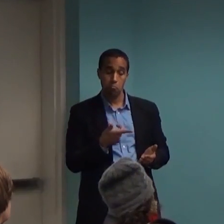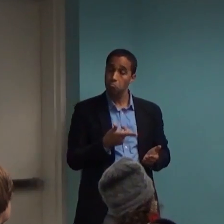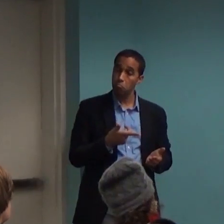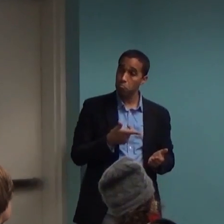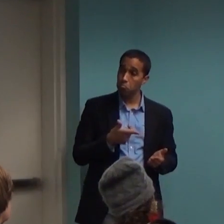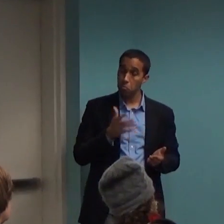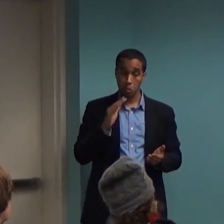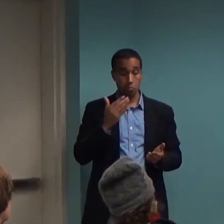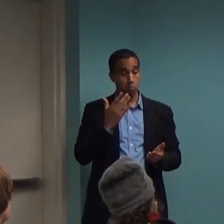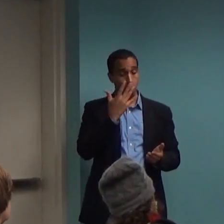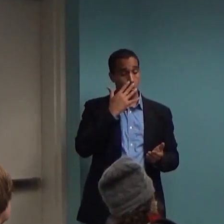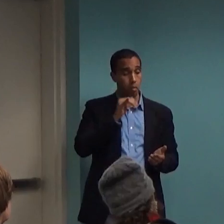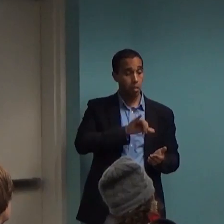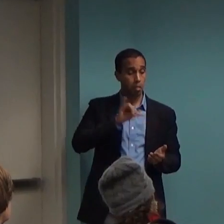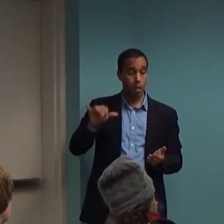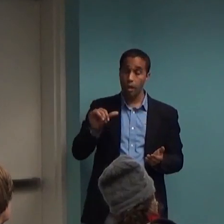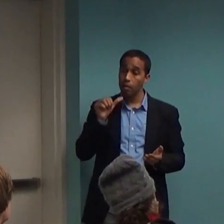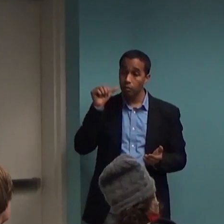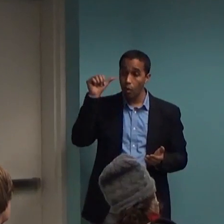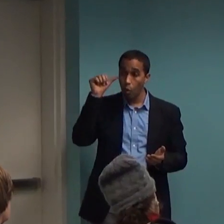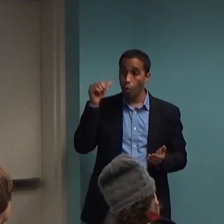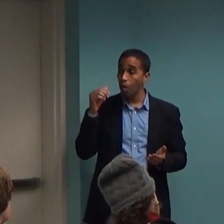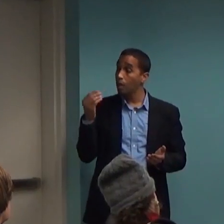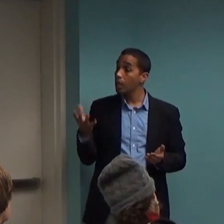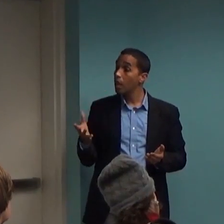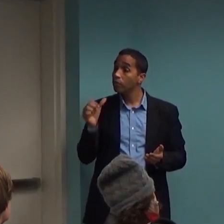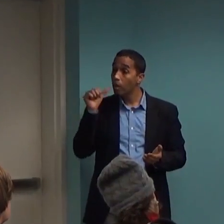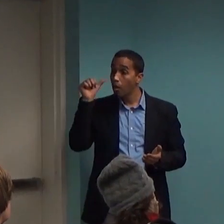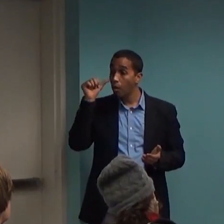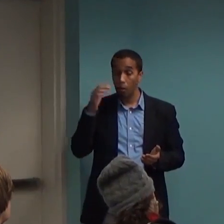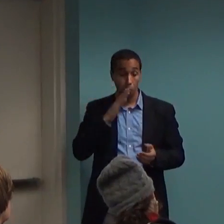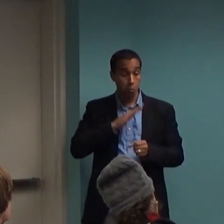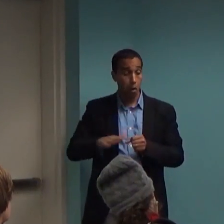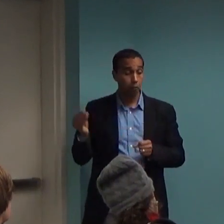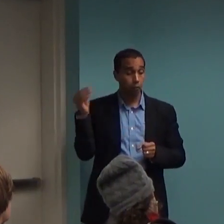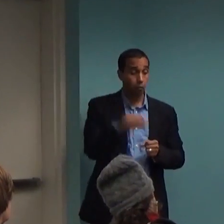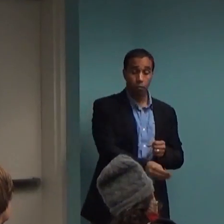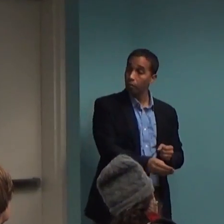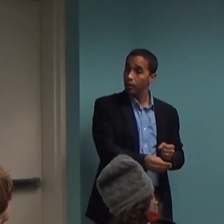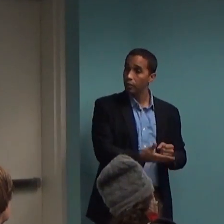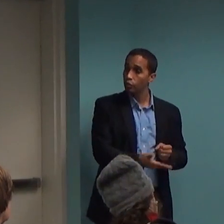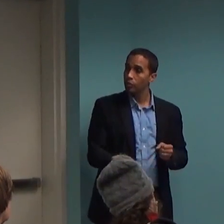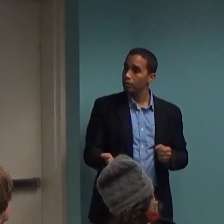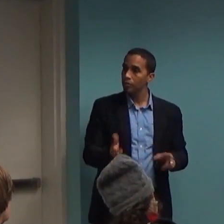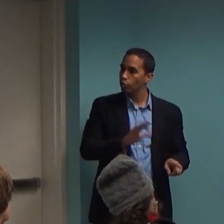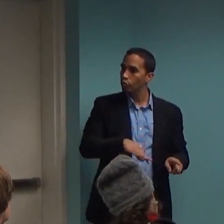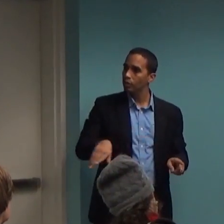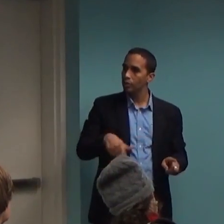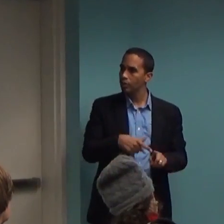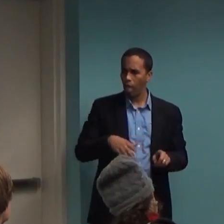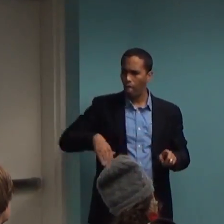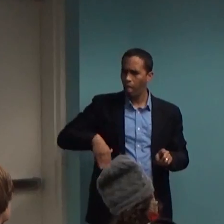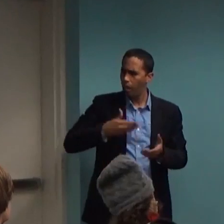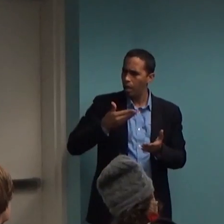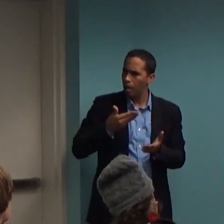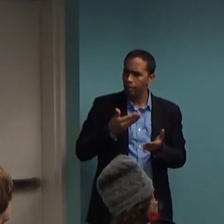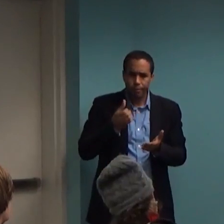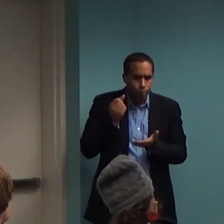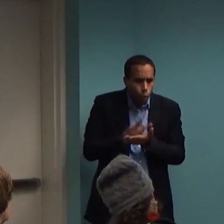happens in adults. And so, medications might get utilized even though they're not really approved yet, but you could actually prescribe it.